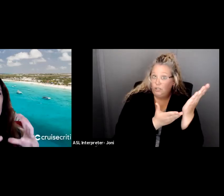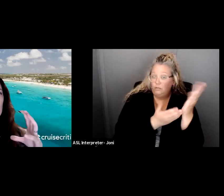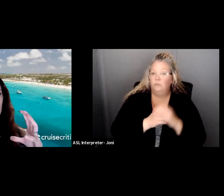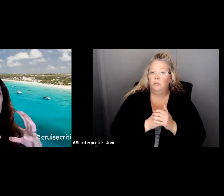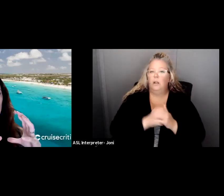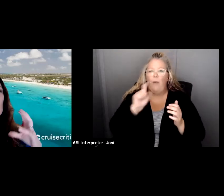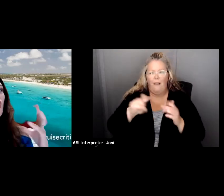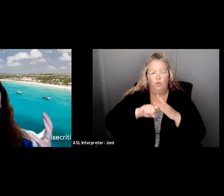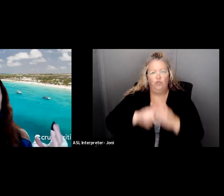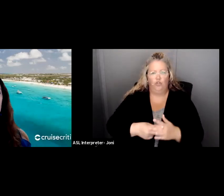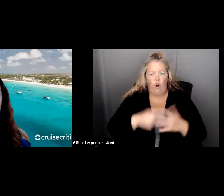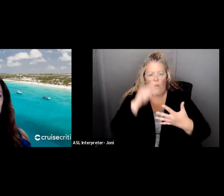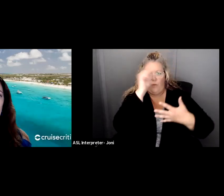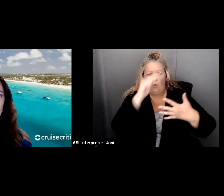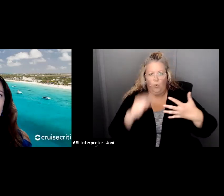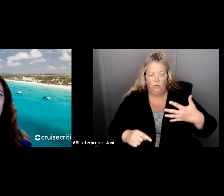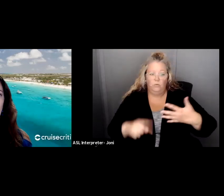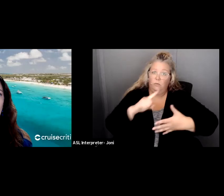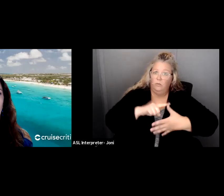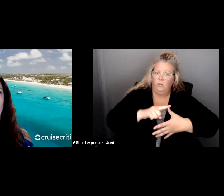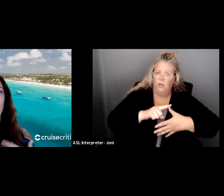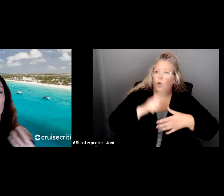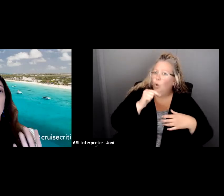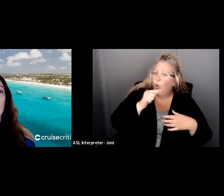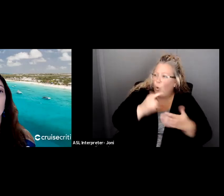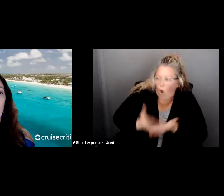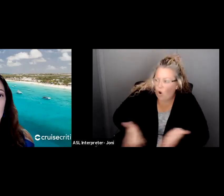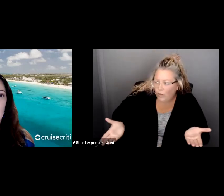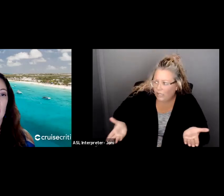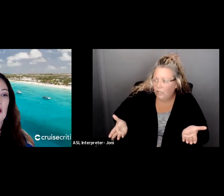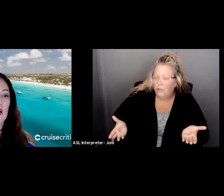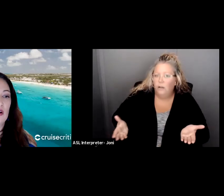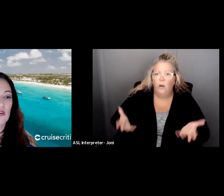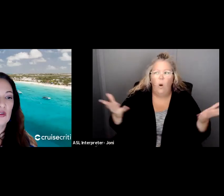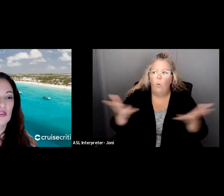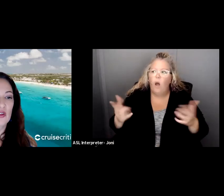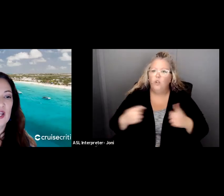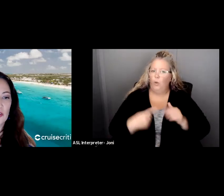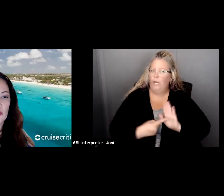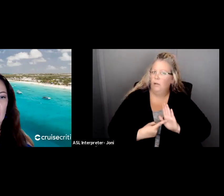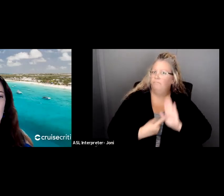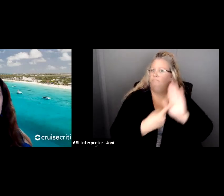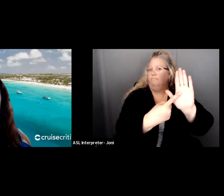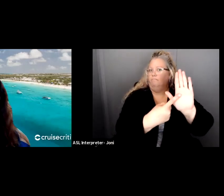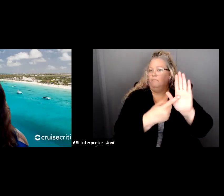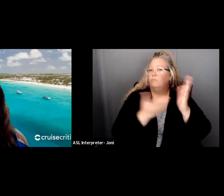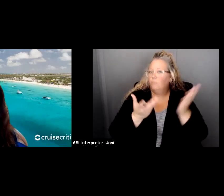know where is it, who are we as an organization, and what do we embody? So the next slide, now